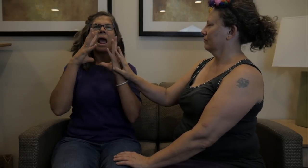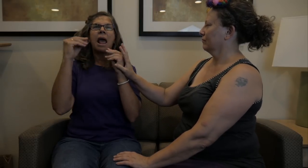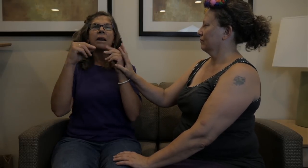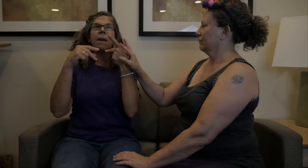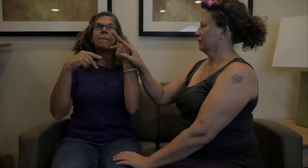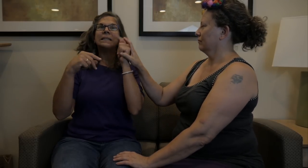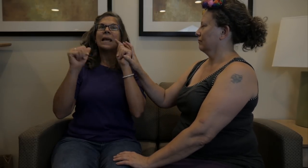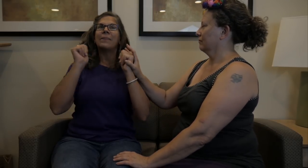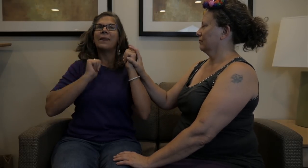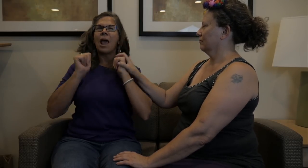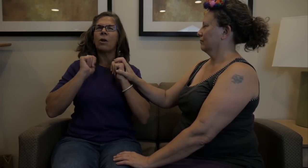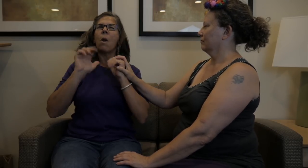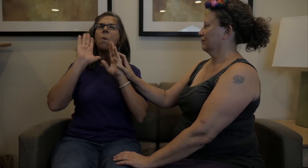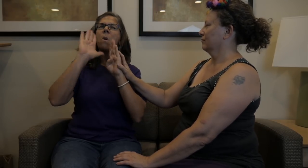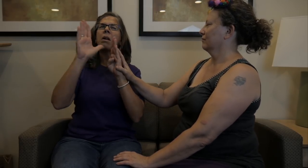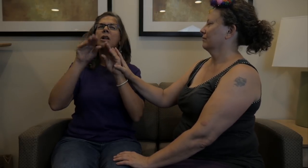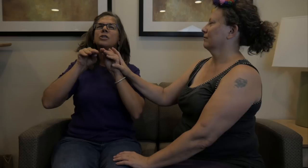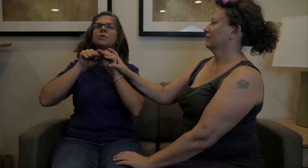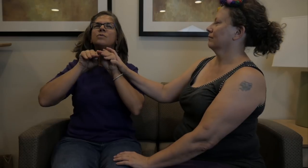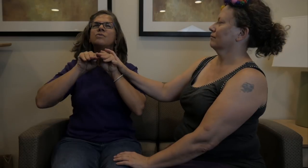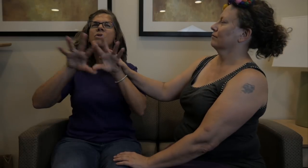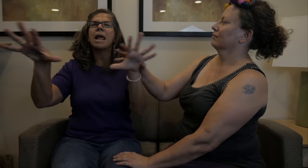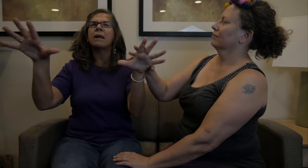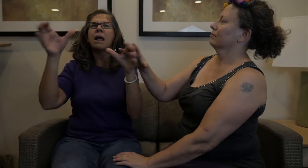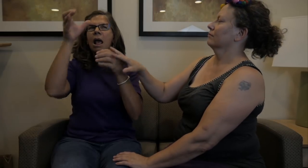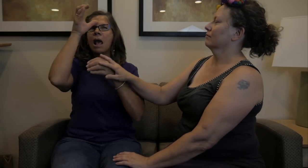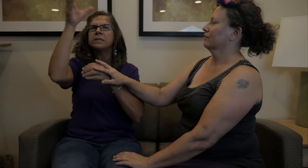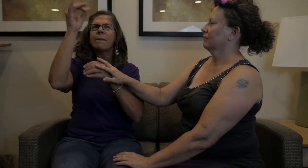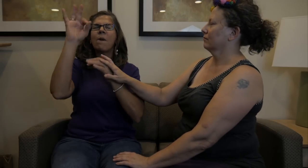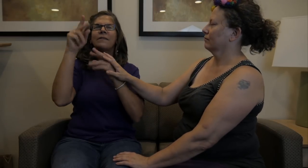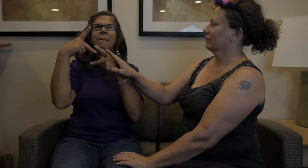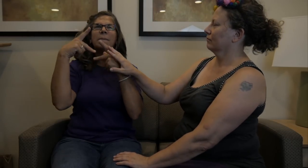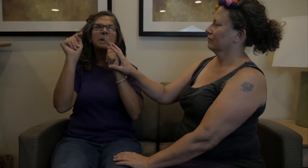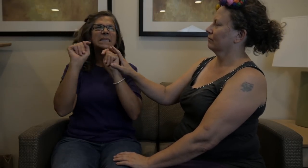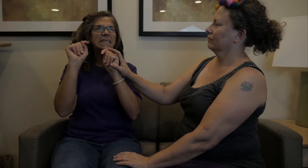And P.T. theater will spread the concept of P.T.